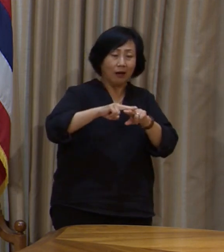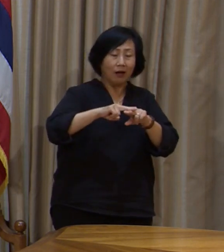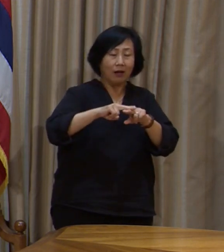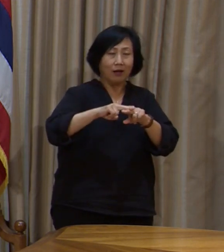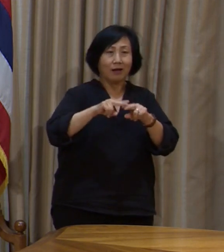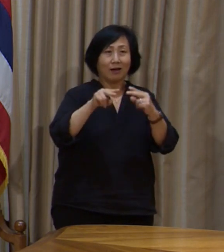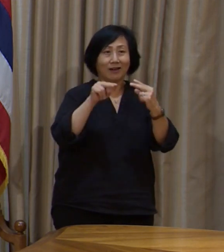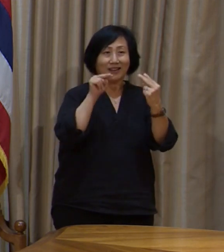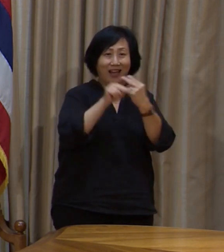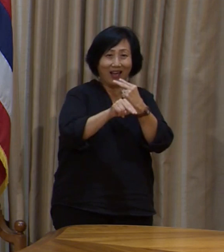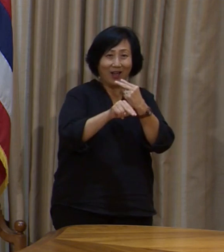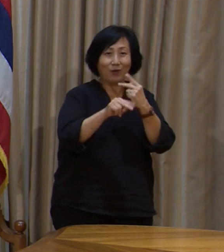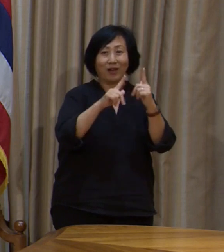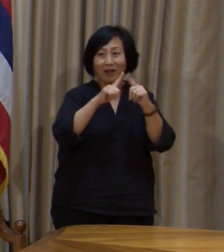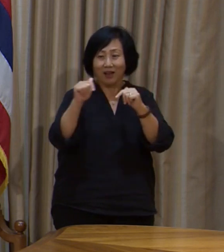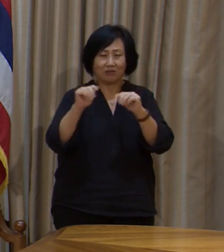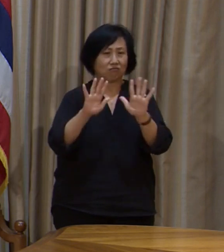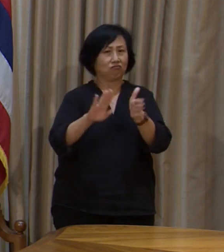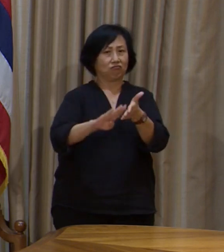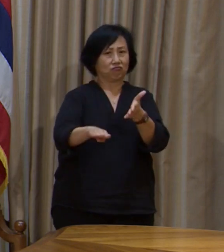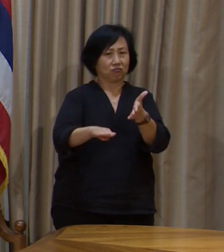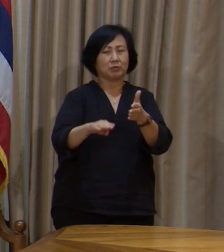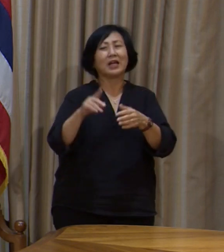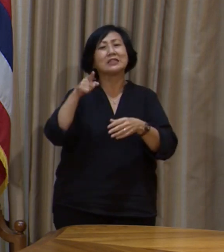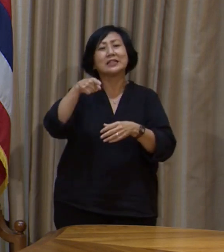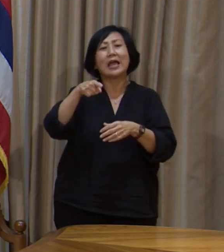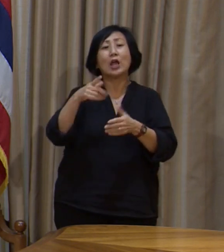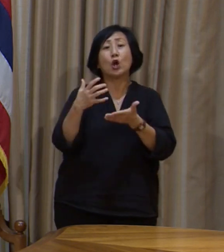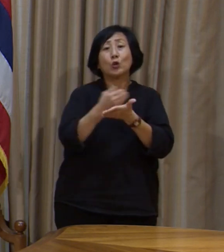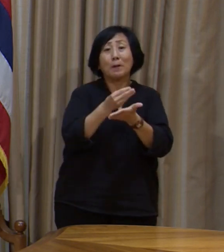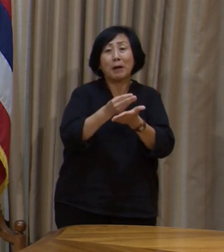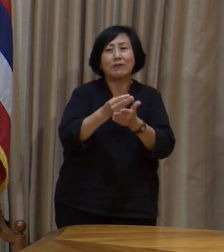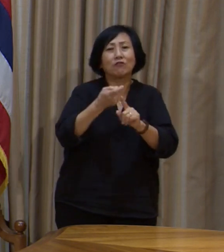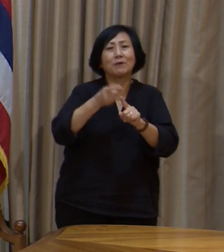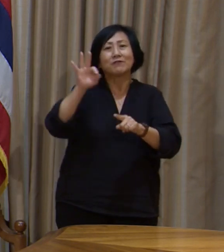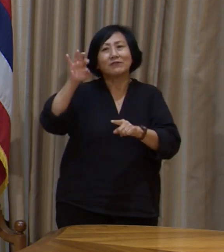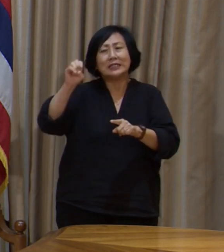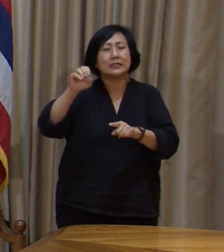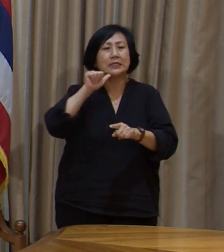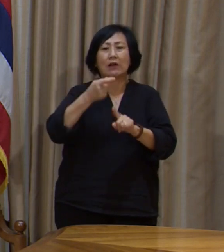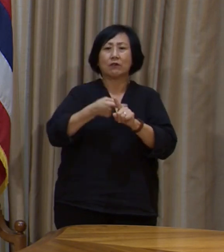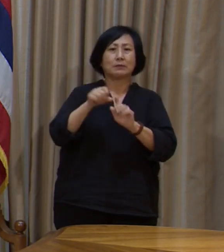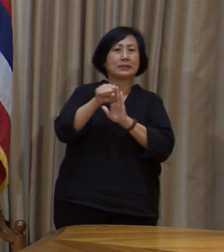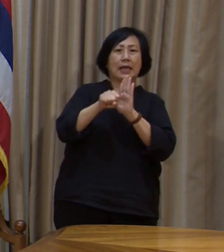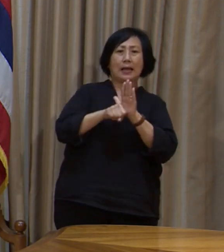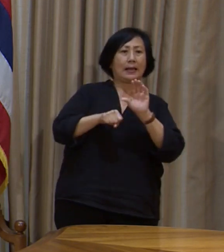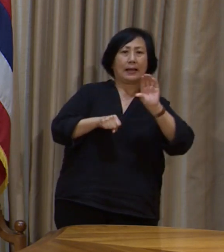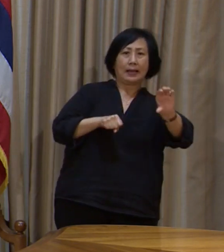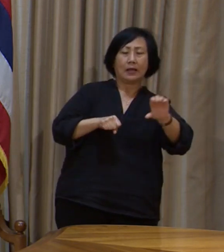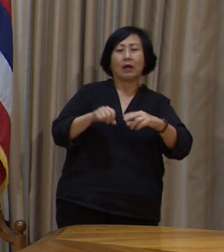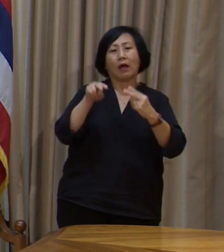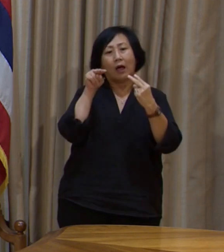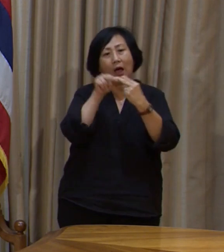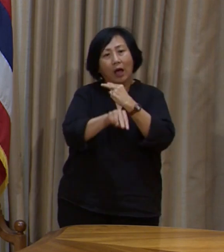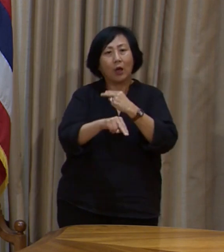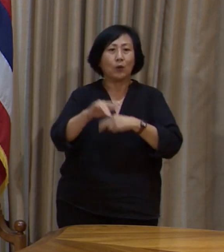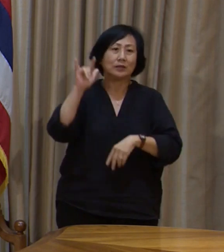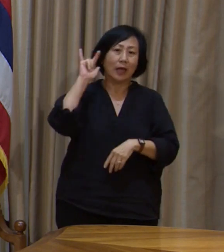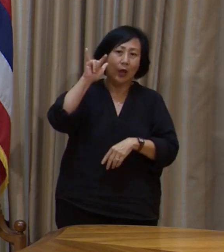funds and various fees. So, those in the division of highways, airports,